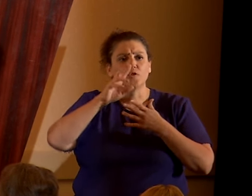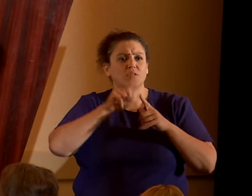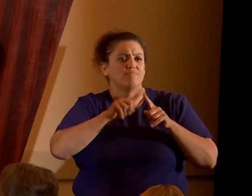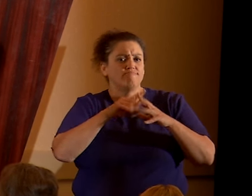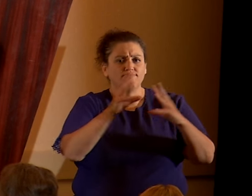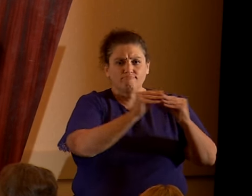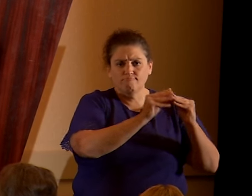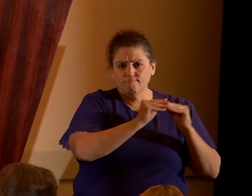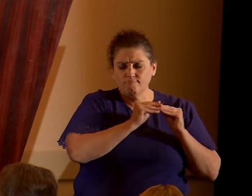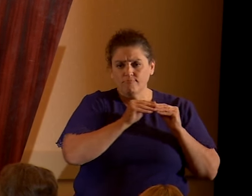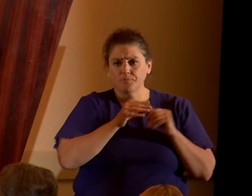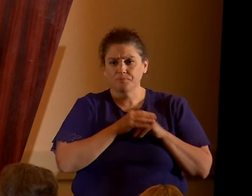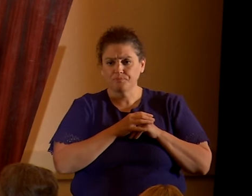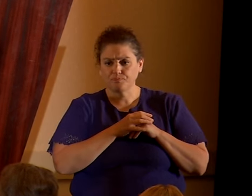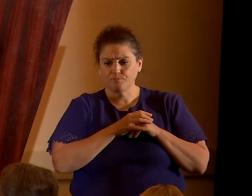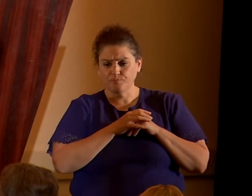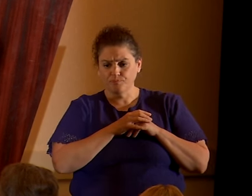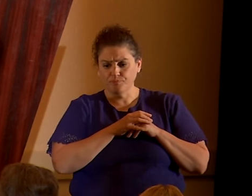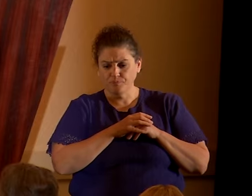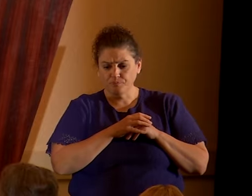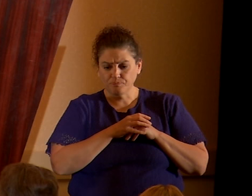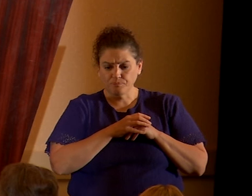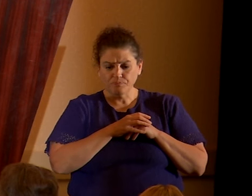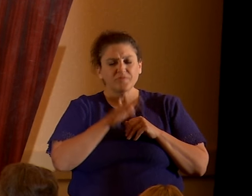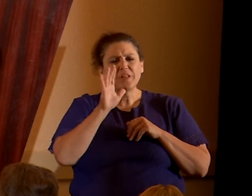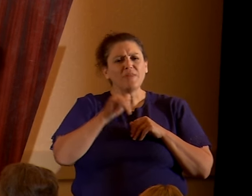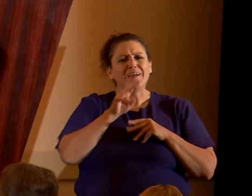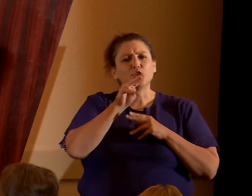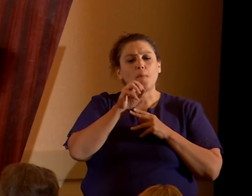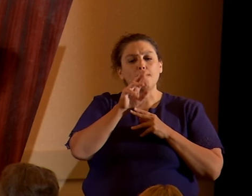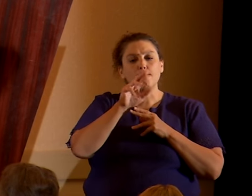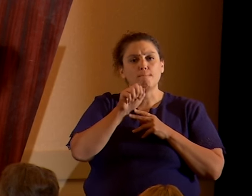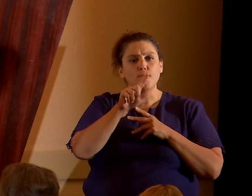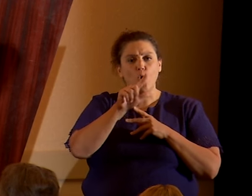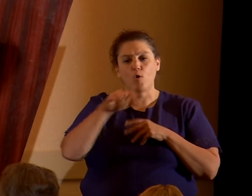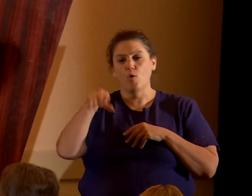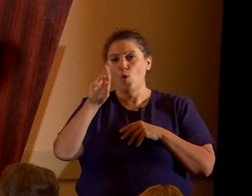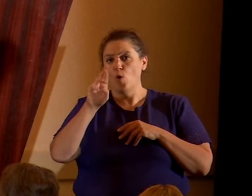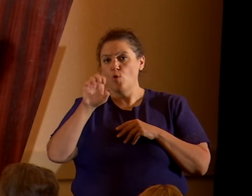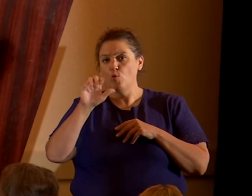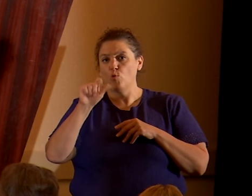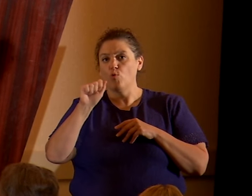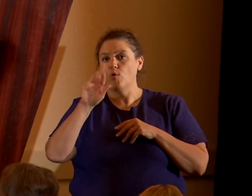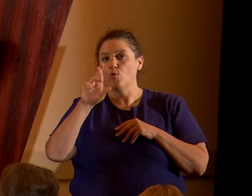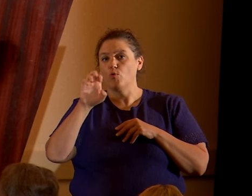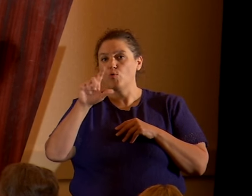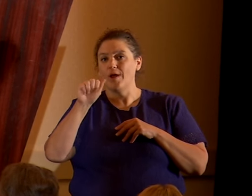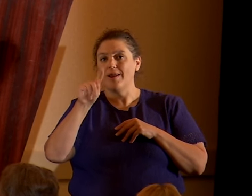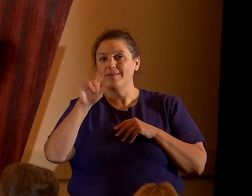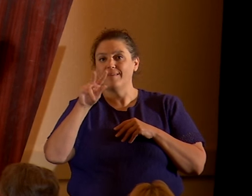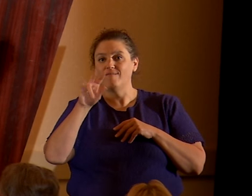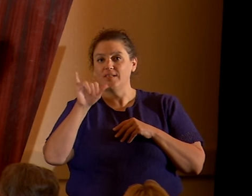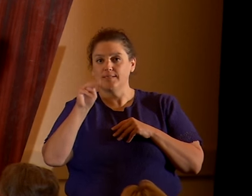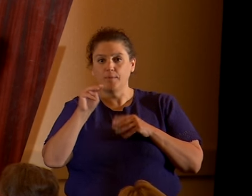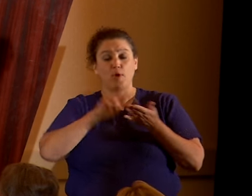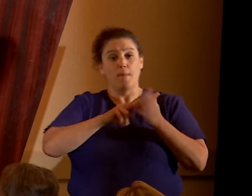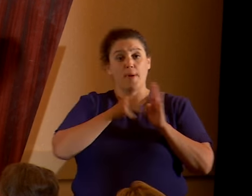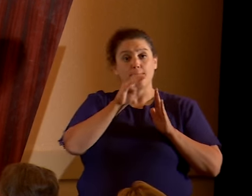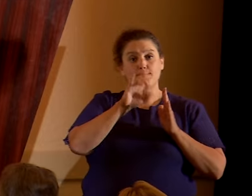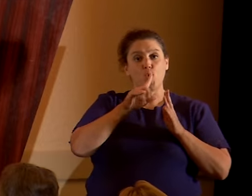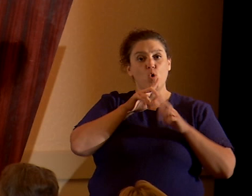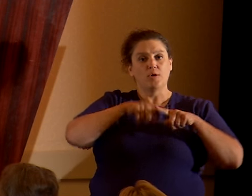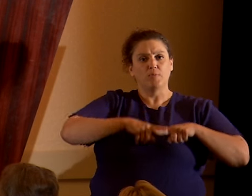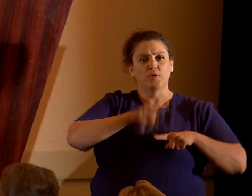And that's the thing about, that's the thing called moral relativism, if you're familiar with it, moral cultural relativism. But the thing about moral relativism, it is self